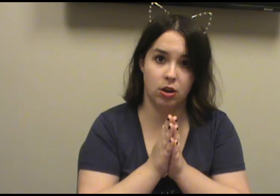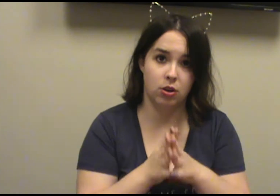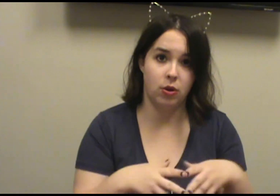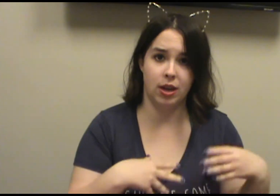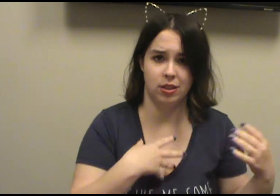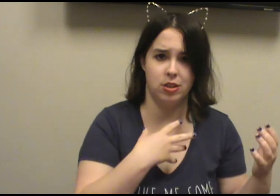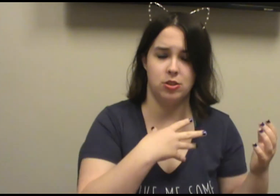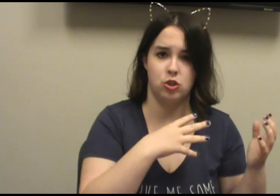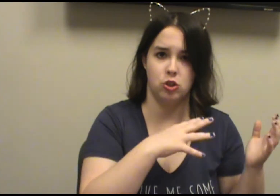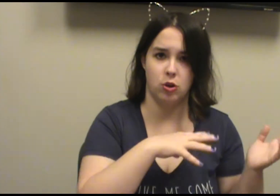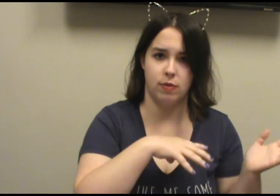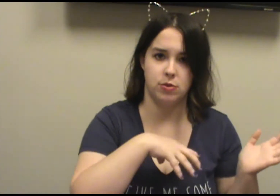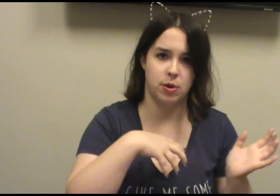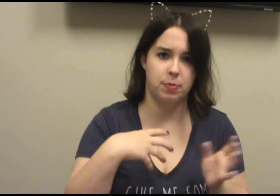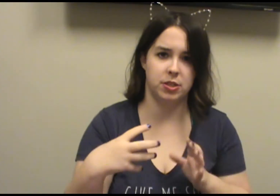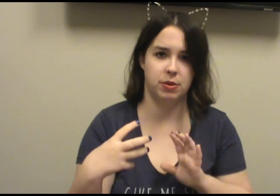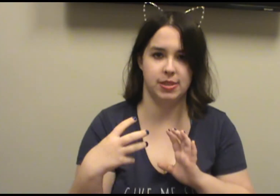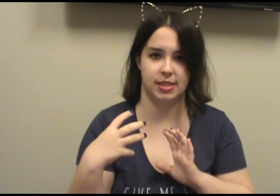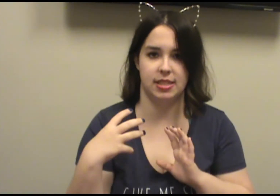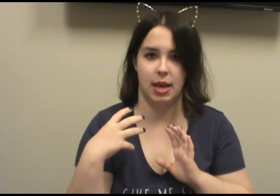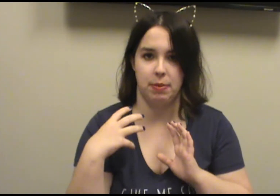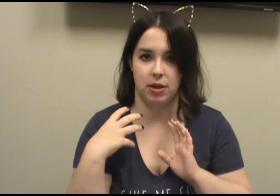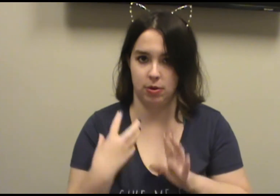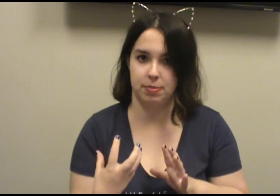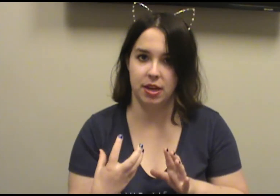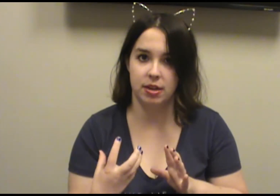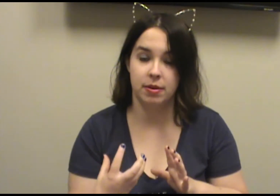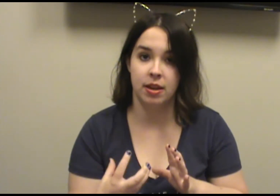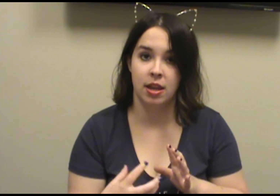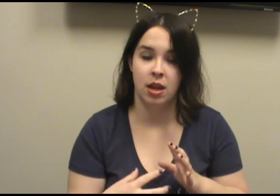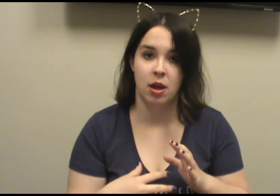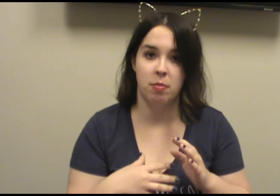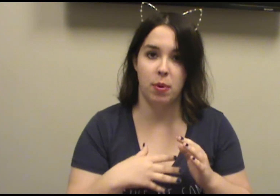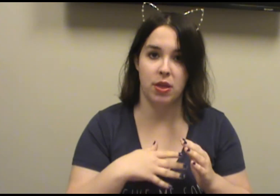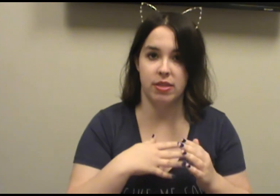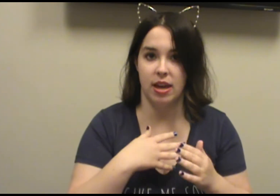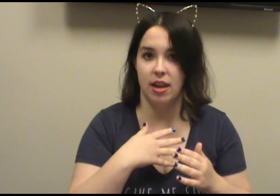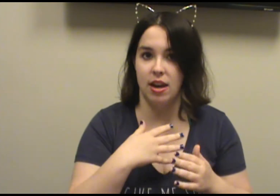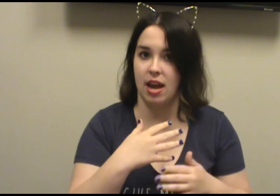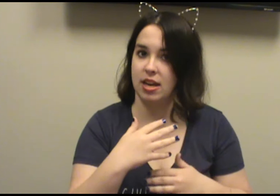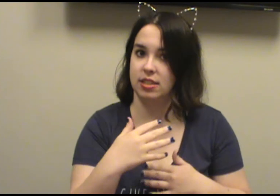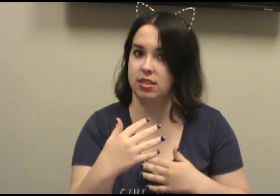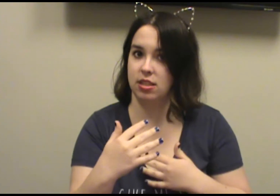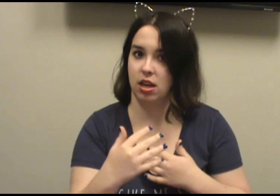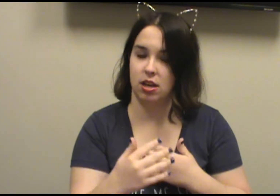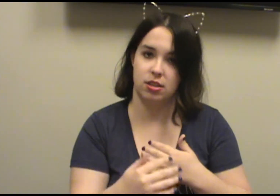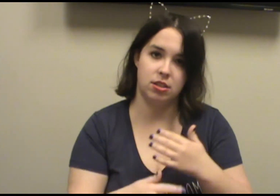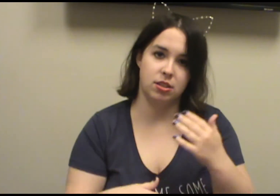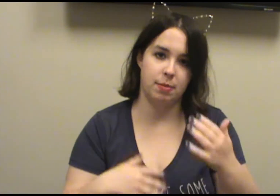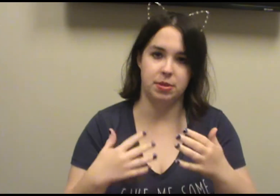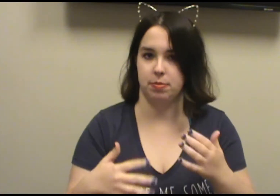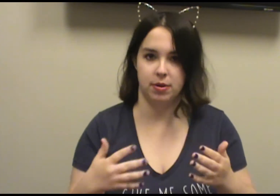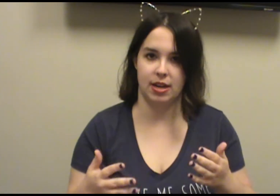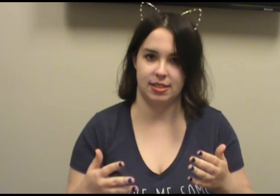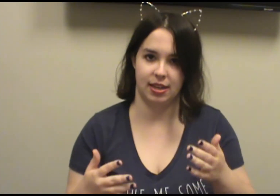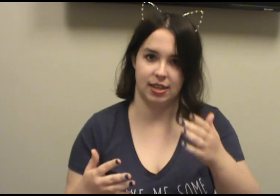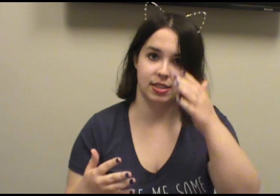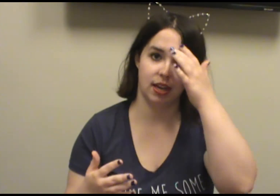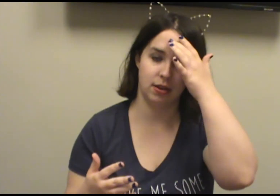going on the sort of trip when she was escaping Krypton, but then as the episode progressed, like I said, it